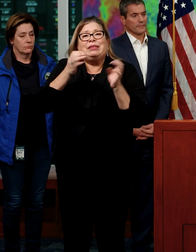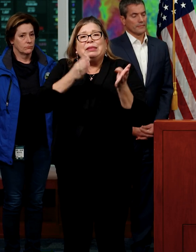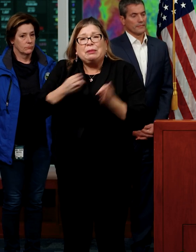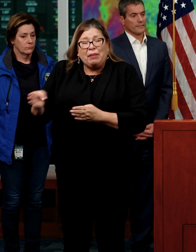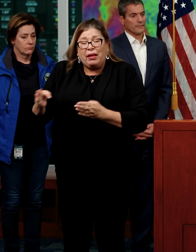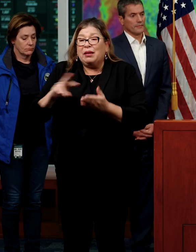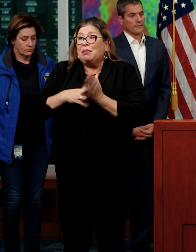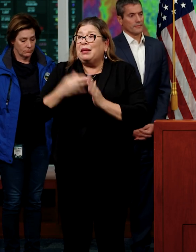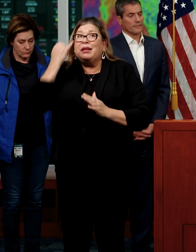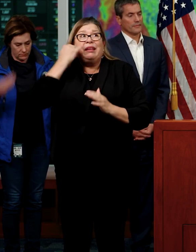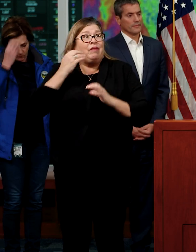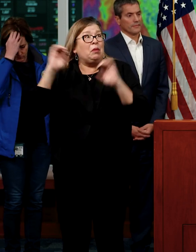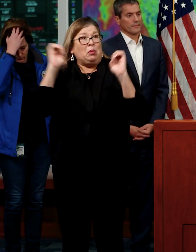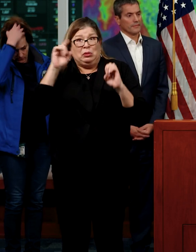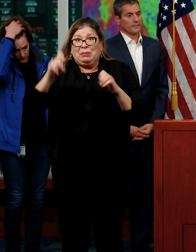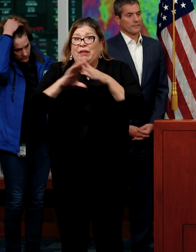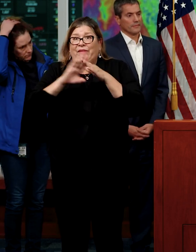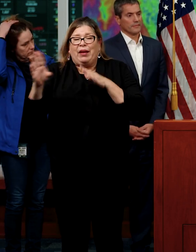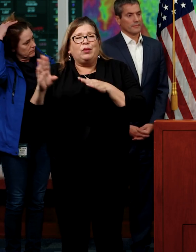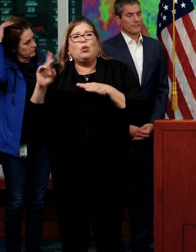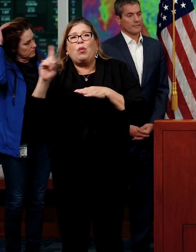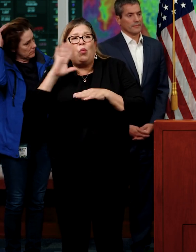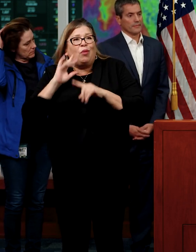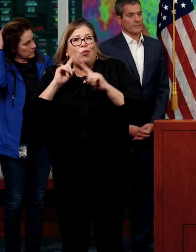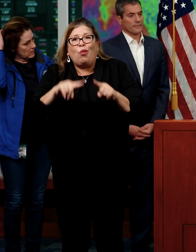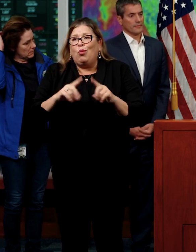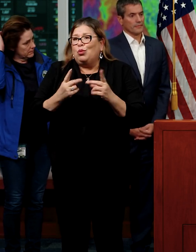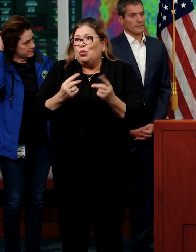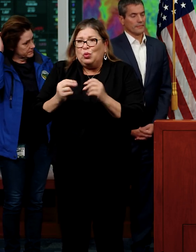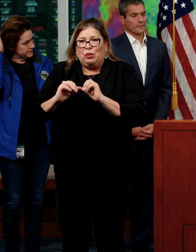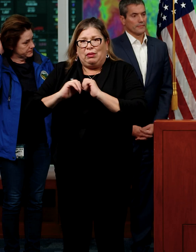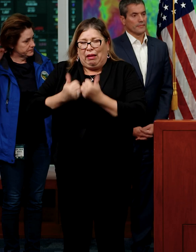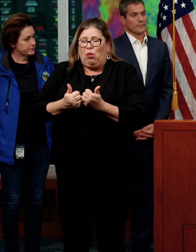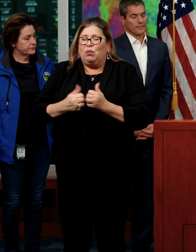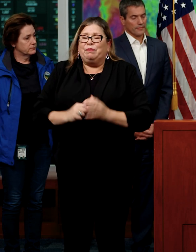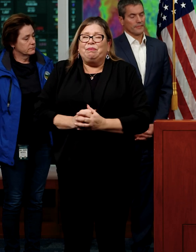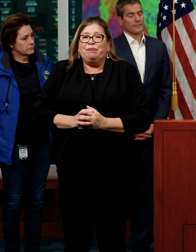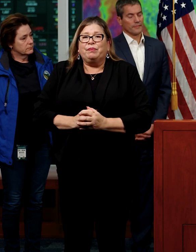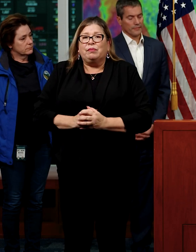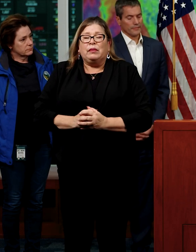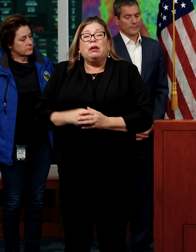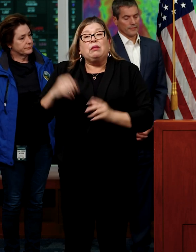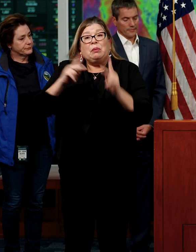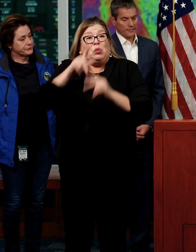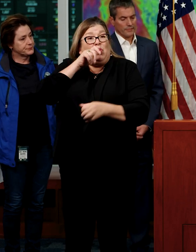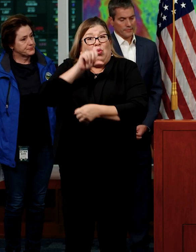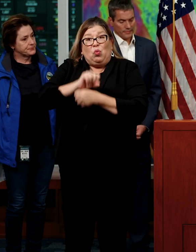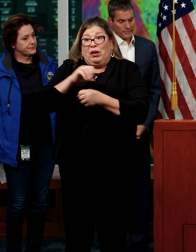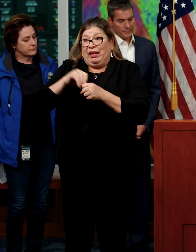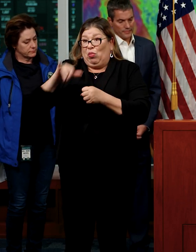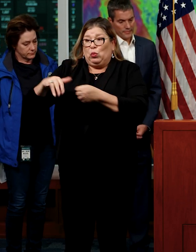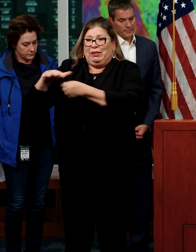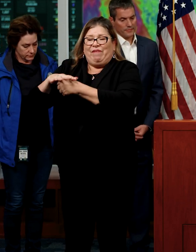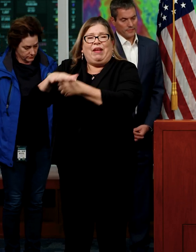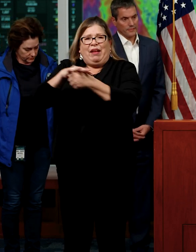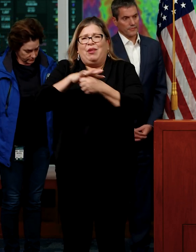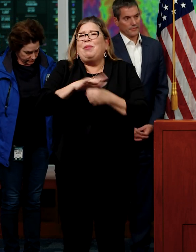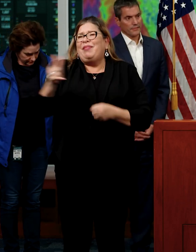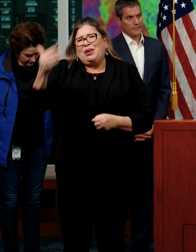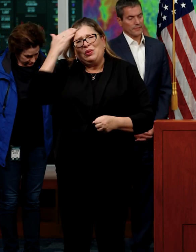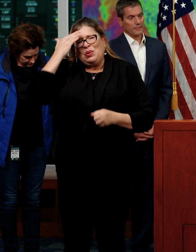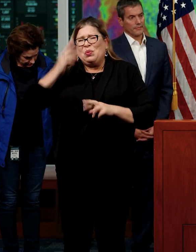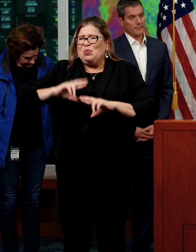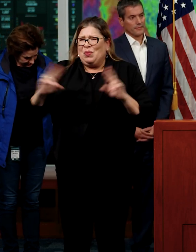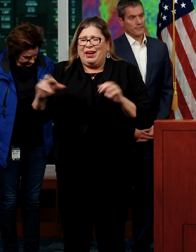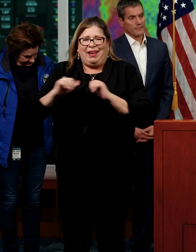if it's necessary to evacuate, how they will get there, and additional considerations. The people working in these settings know what to do to